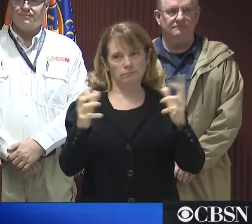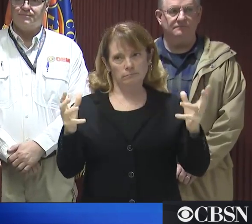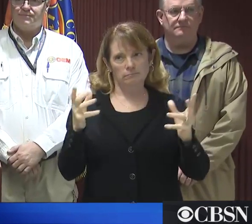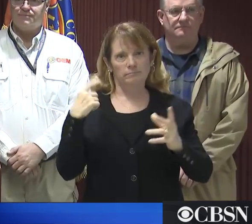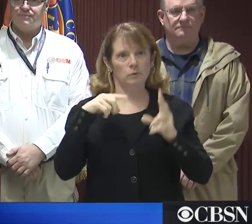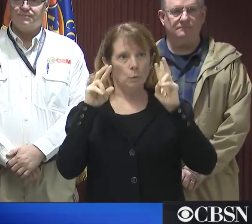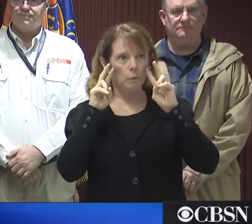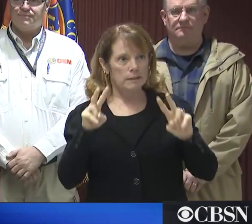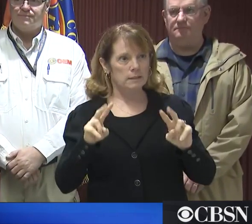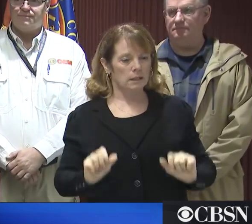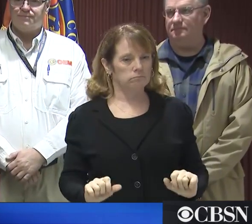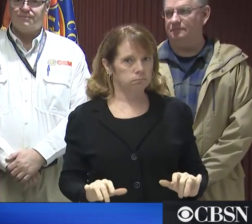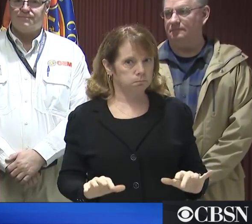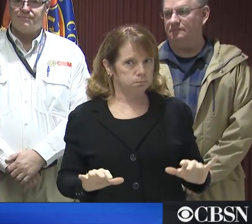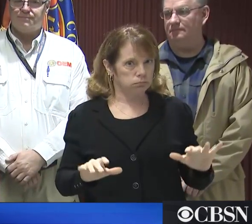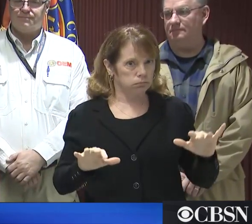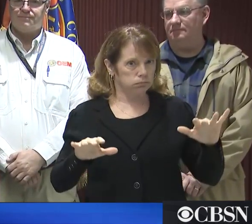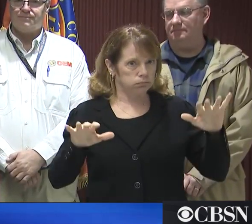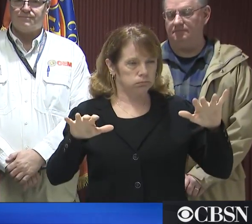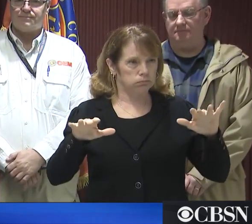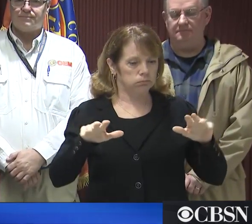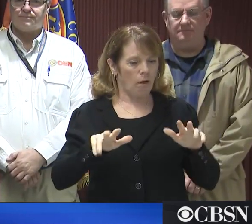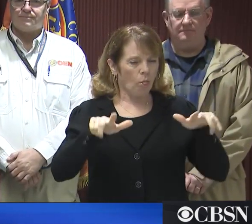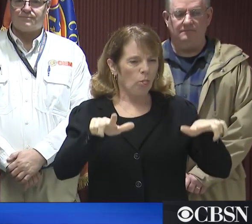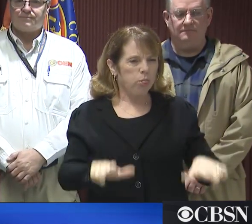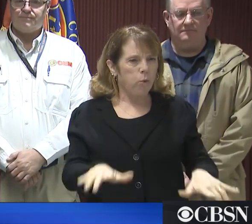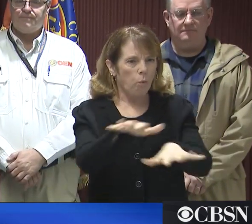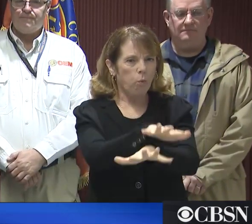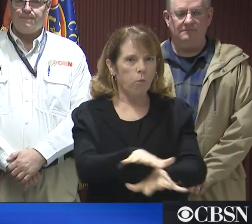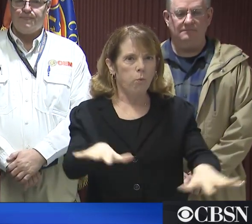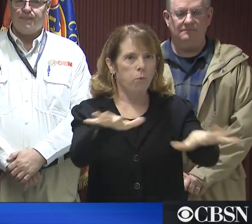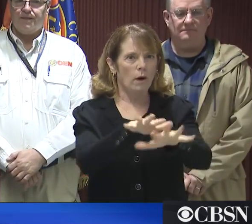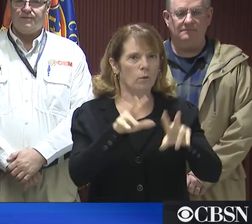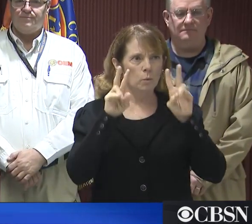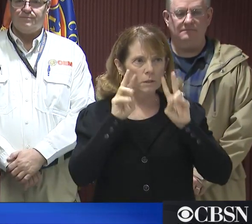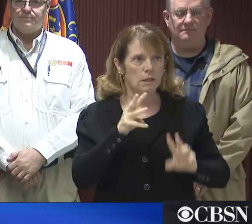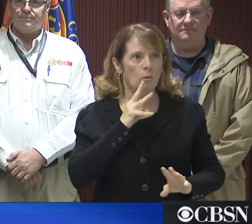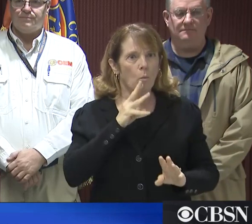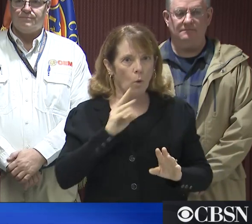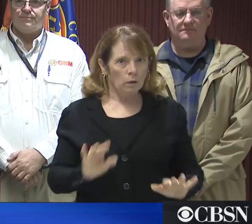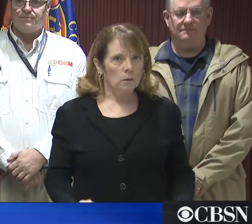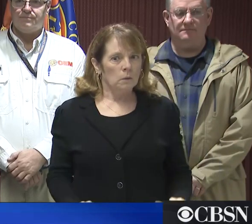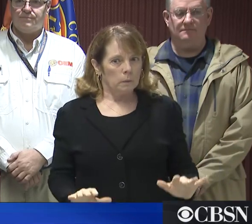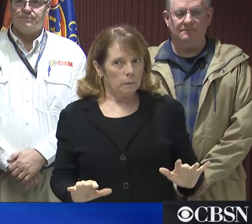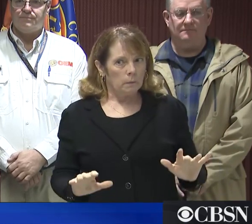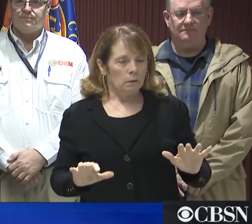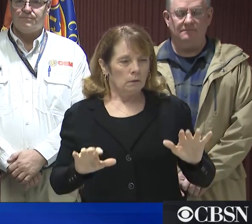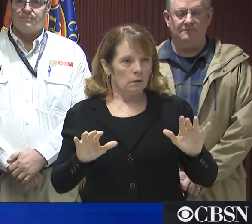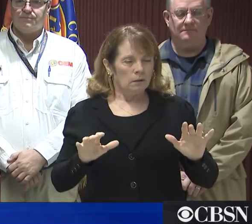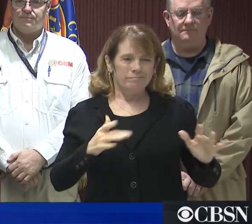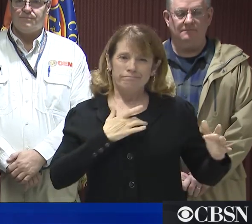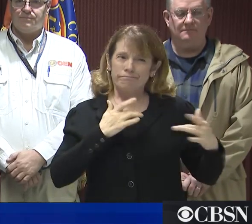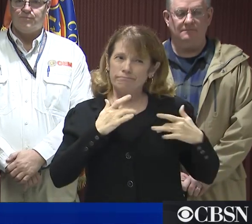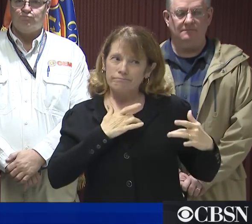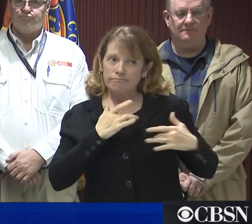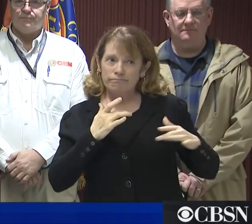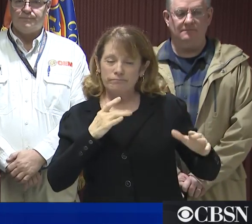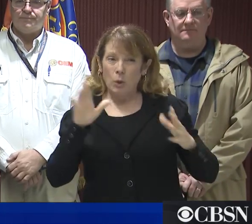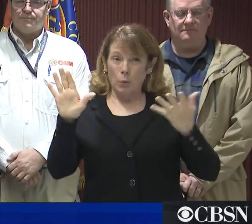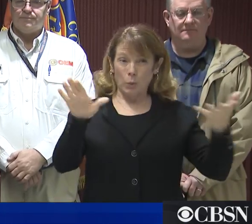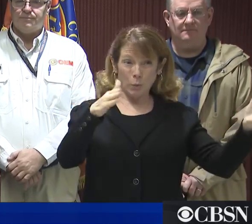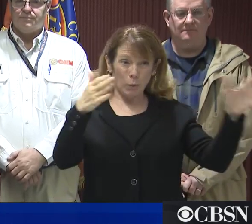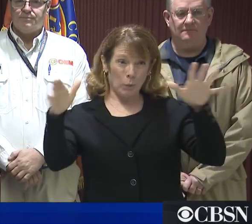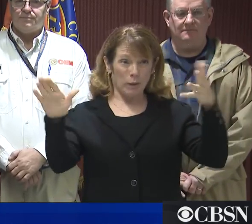seeing some accumulation, especially in our low-lying coastal areas. And something that is of concern is the fact that the wind should really